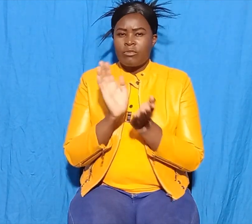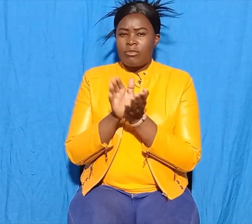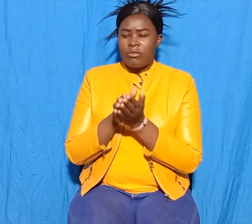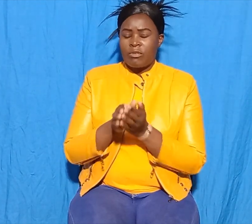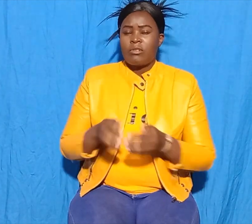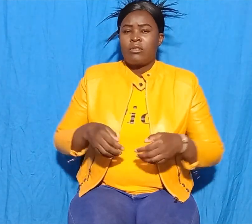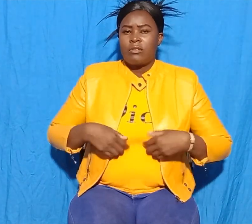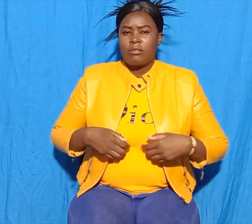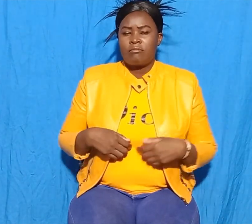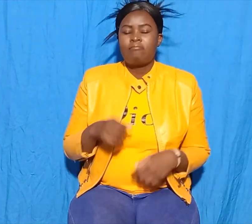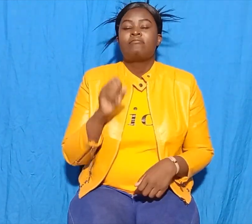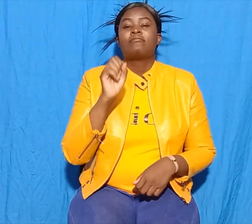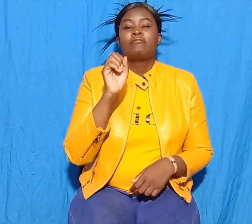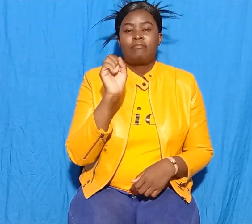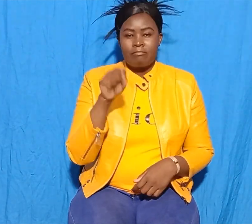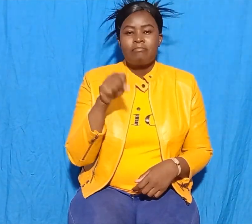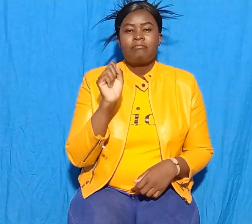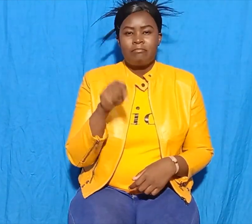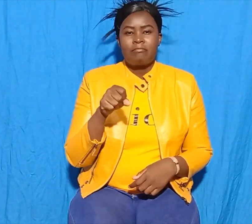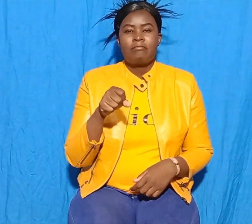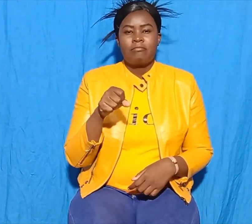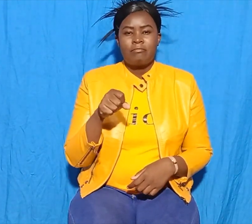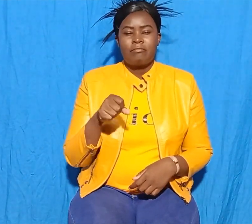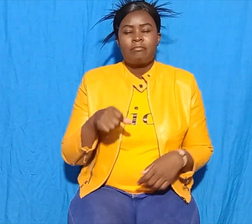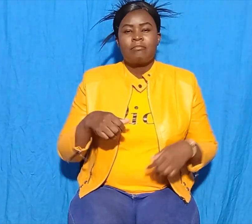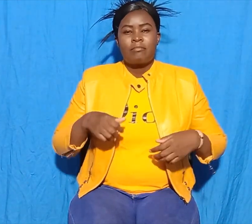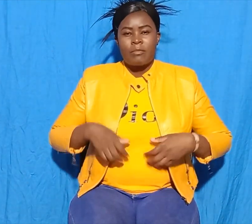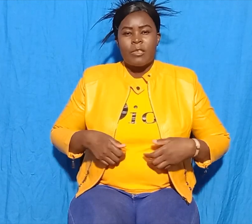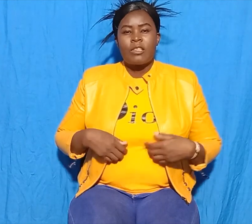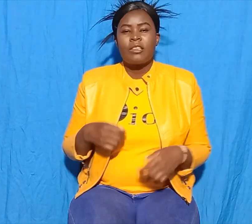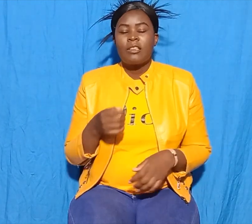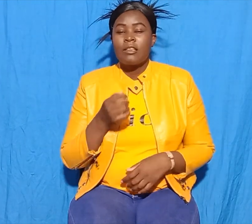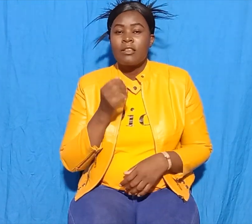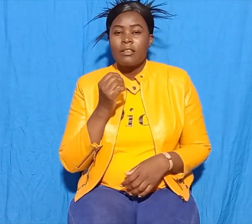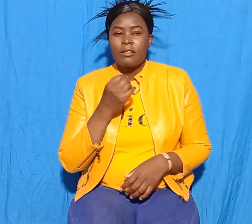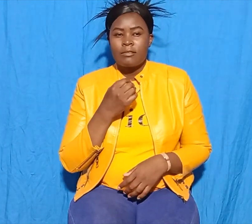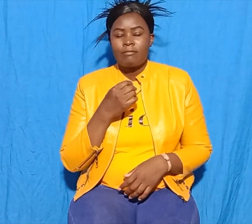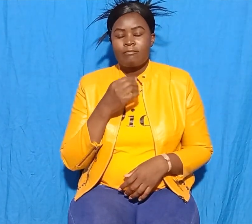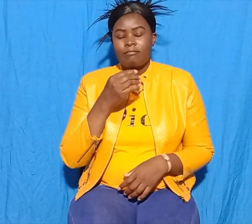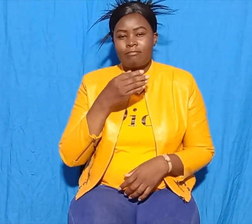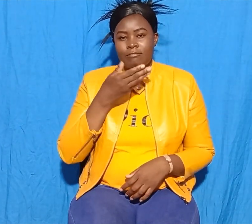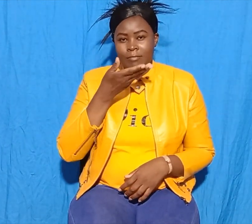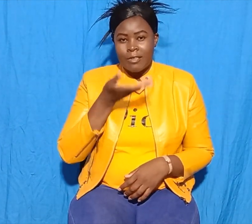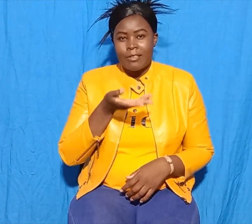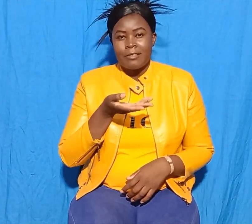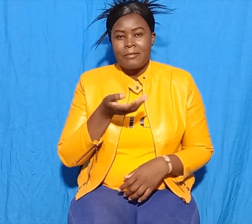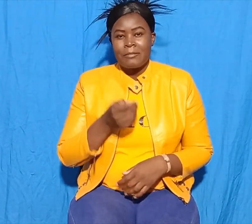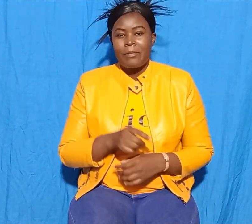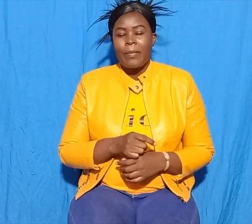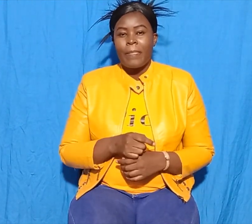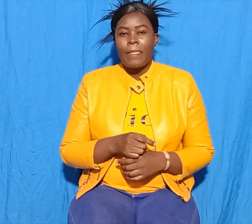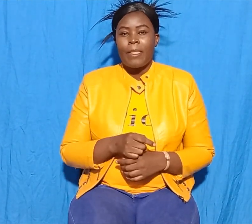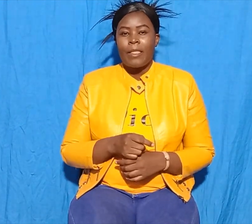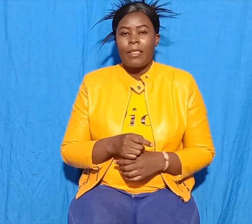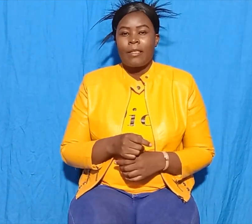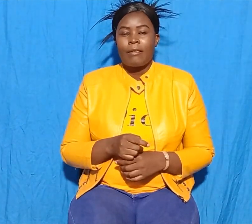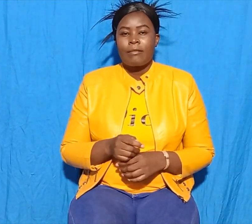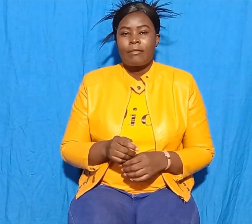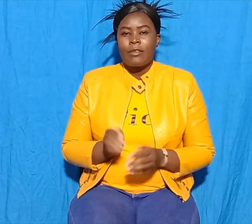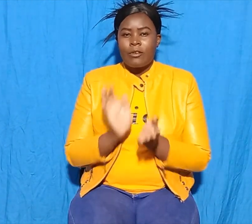They came again to the big tree. The monkey climbed up the tree, saying, wait for me. Wait for